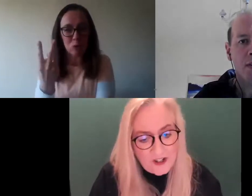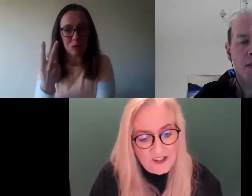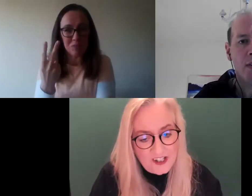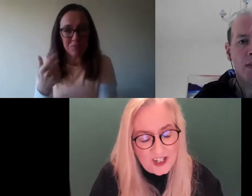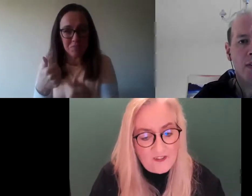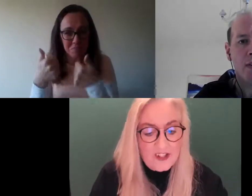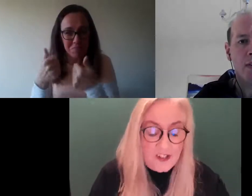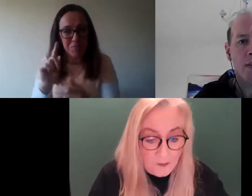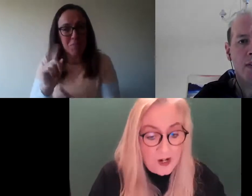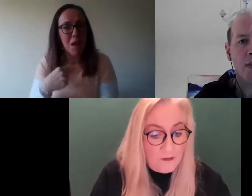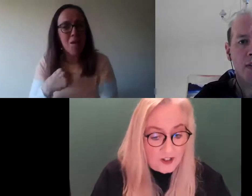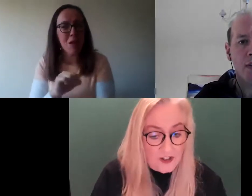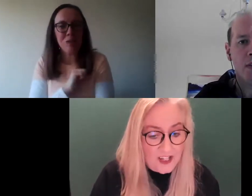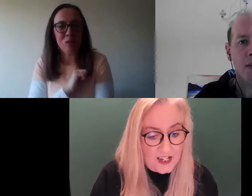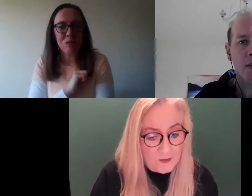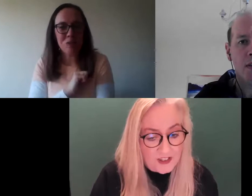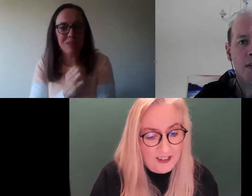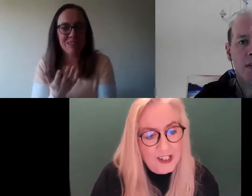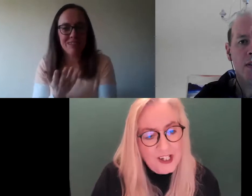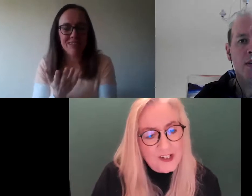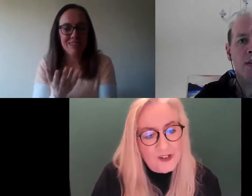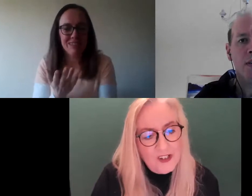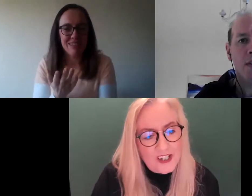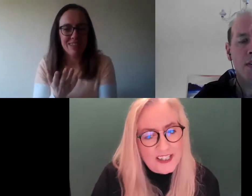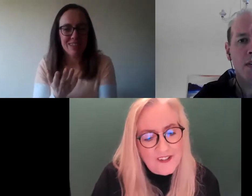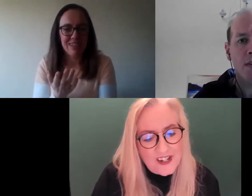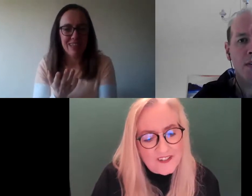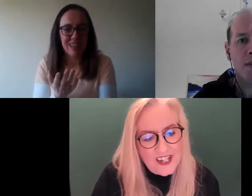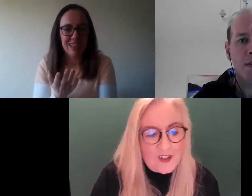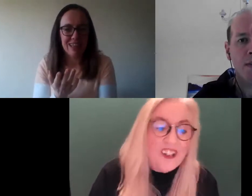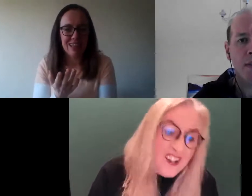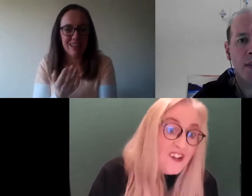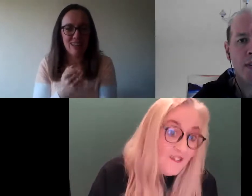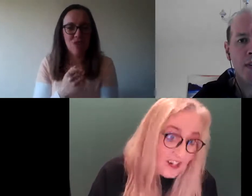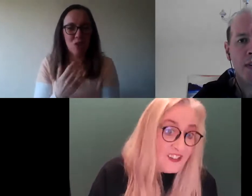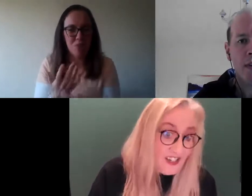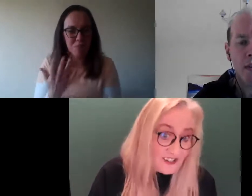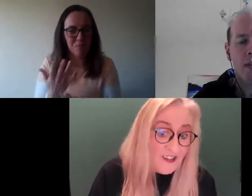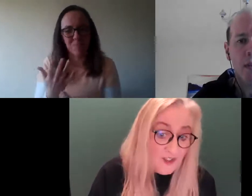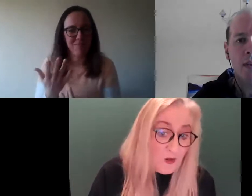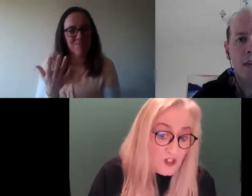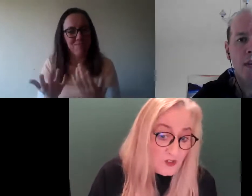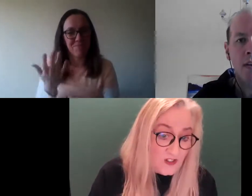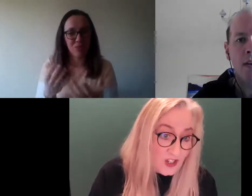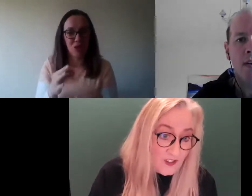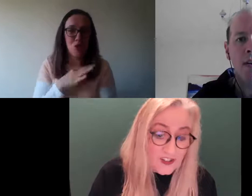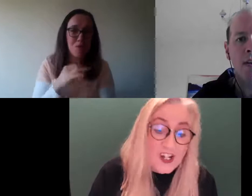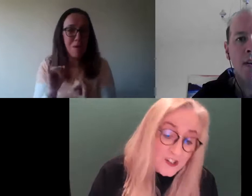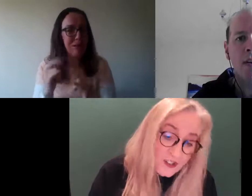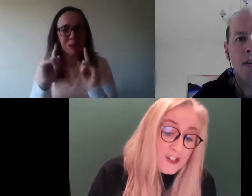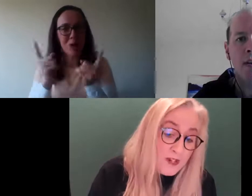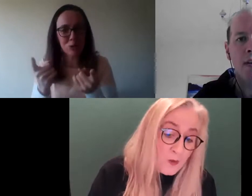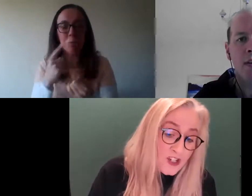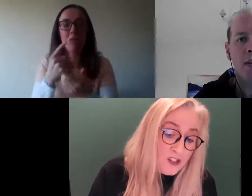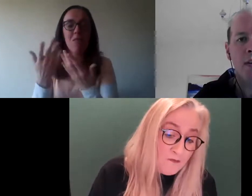call the emergency service to bring her mother to the hospital. So look at the effectiveness or the non-effectiveness of the 112 service.